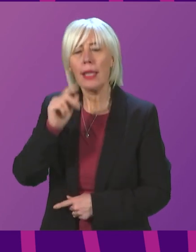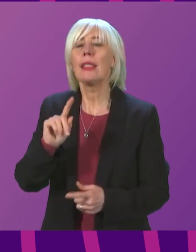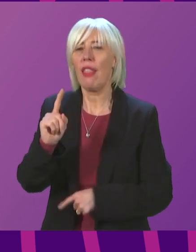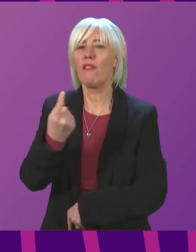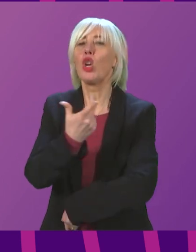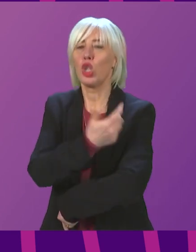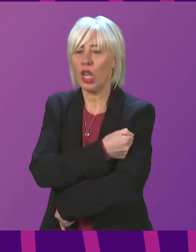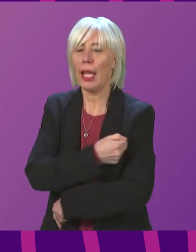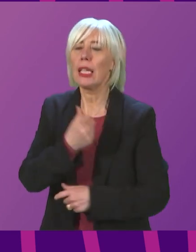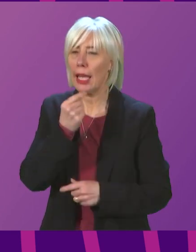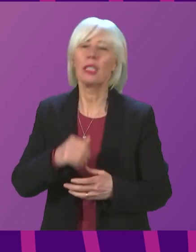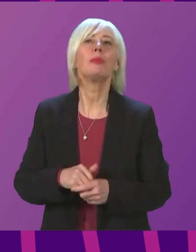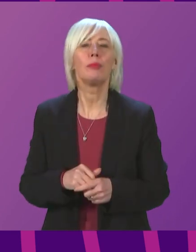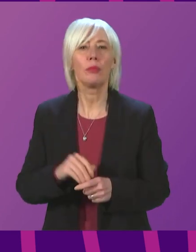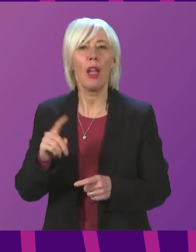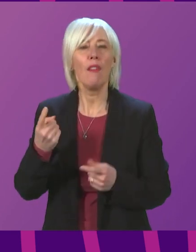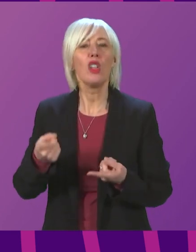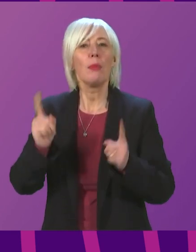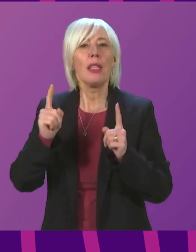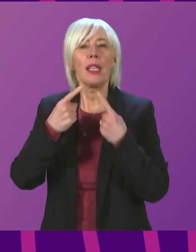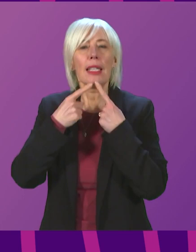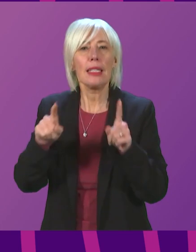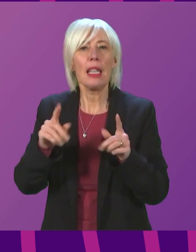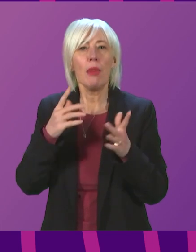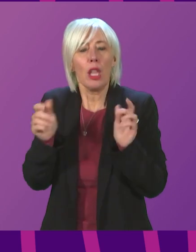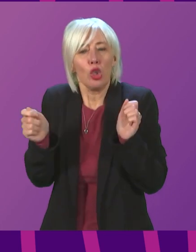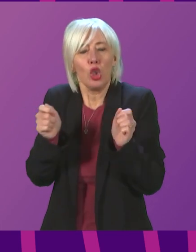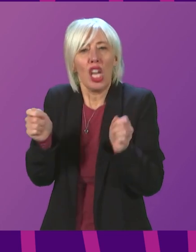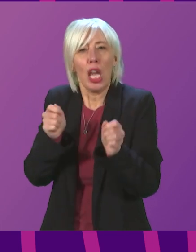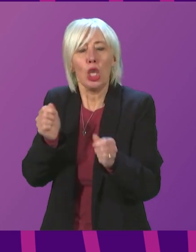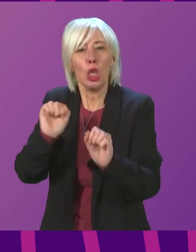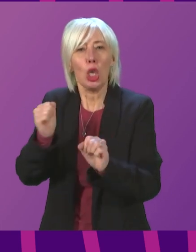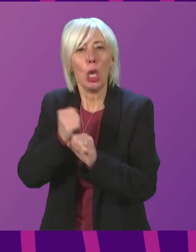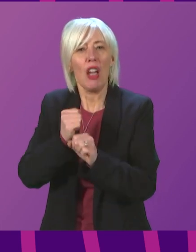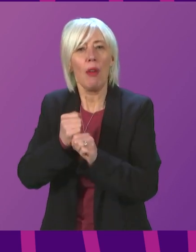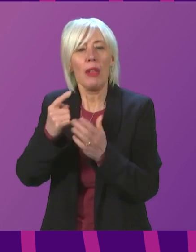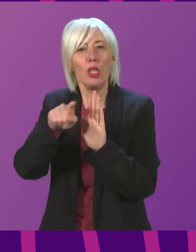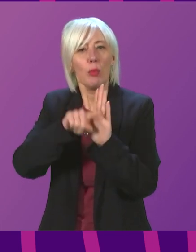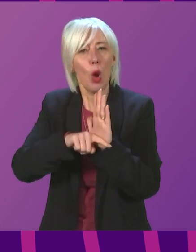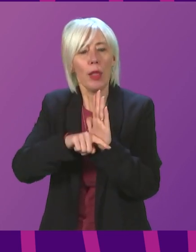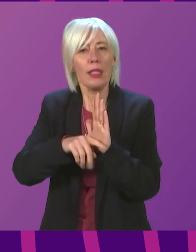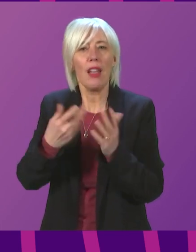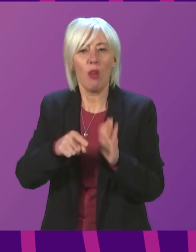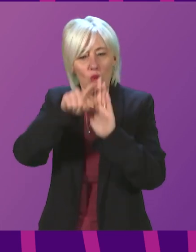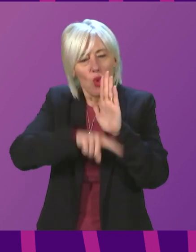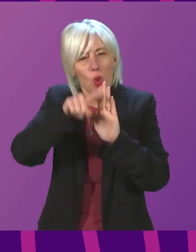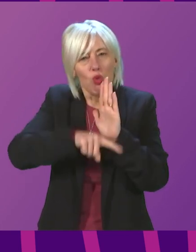The First Minister's statement begins a sea change in the government's policy, starting to shift from a rules-based approach more